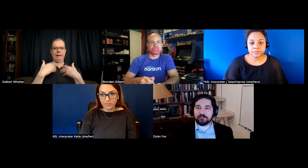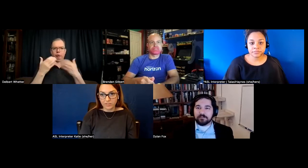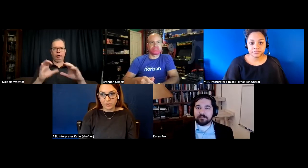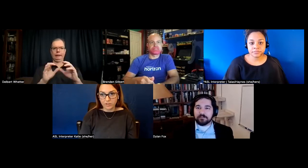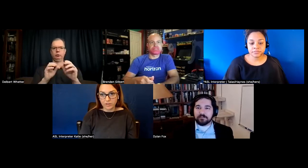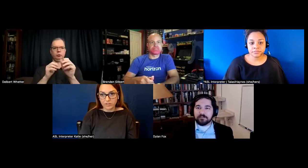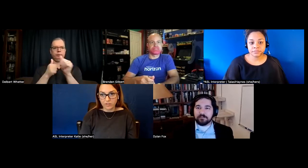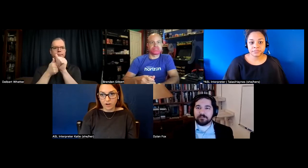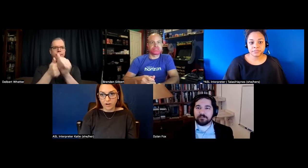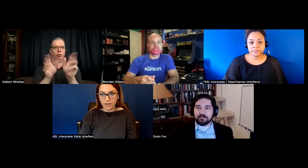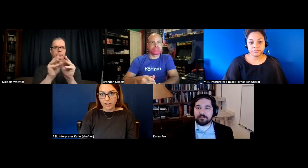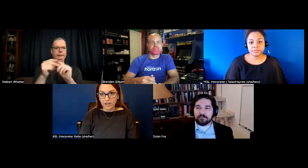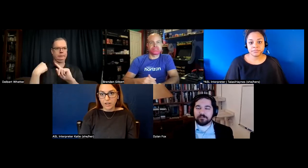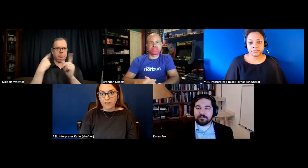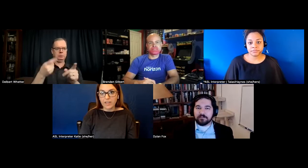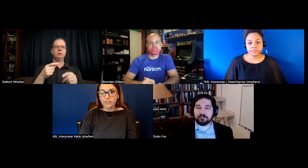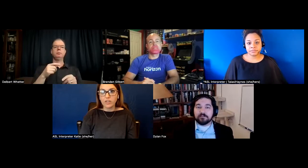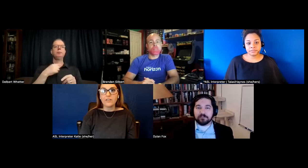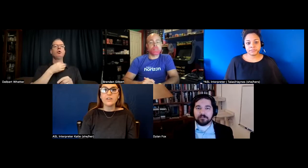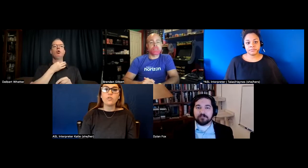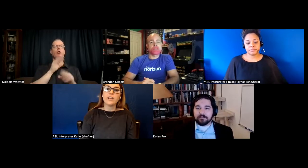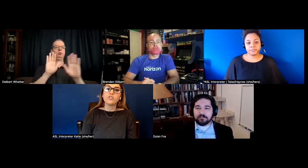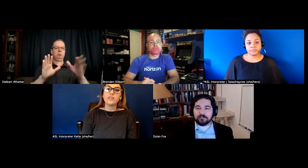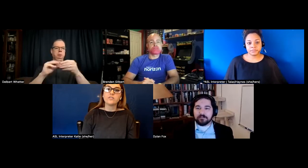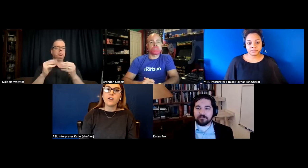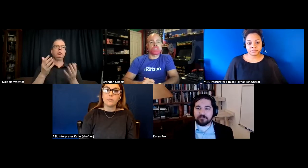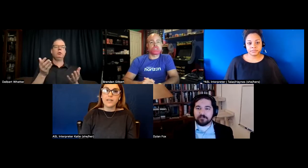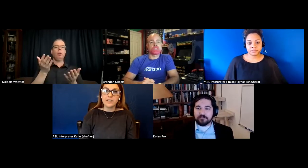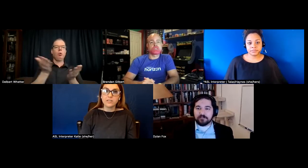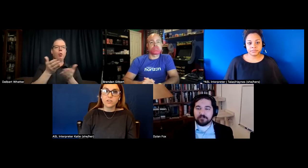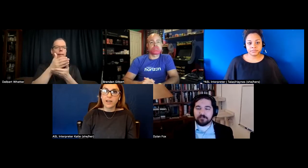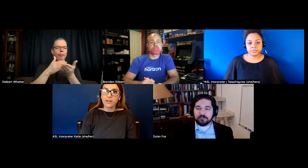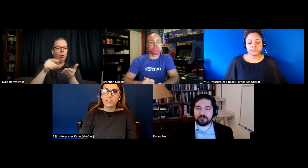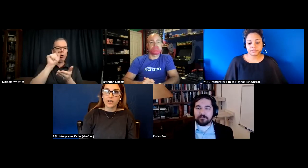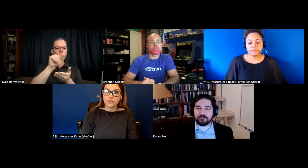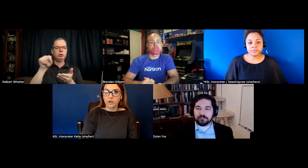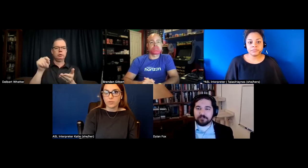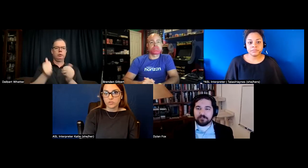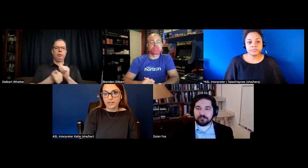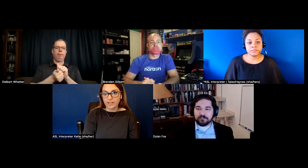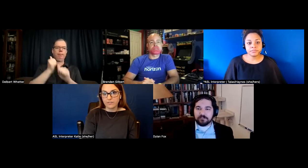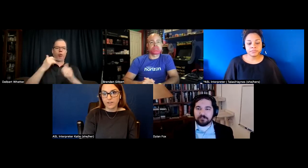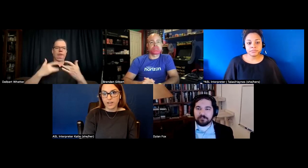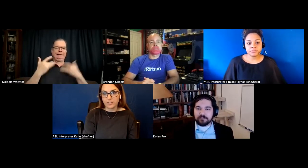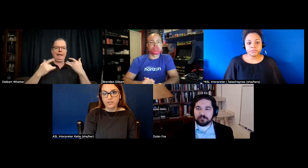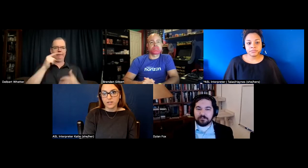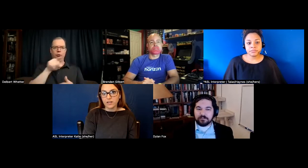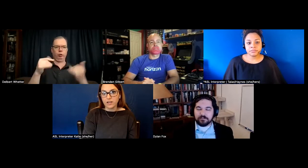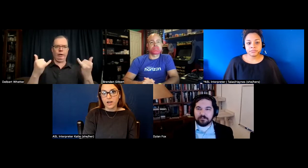business that they've been doing so far have they had i haven't quite had a chance to file the meetings so i'm kind of curious on your perspective and um